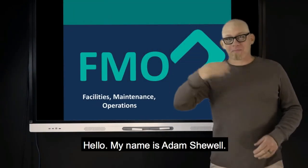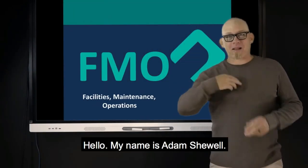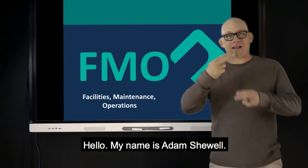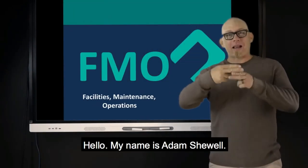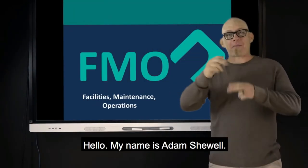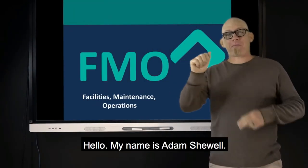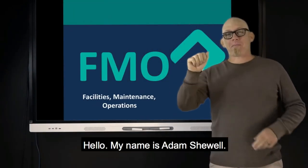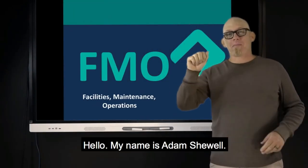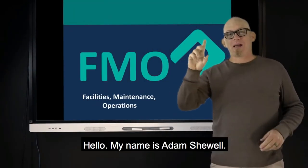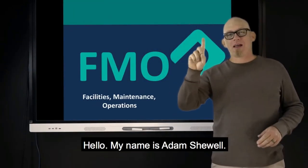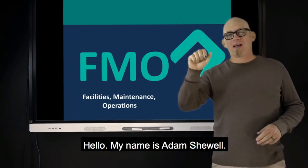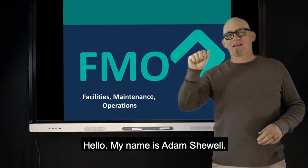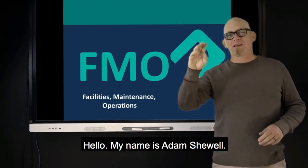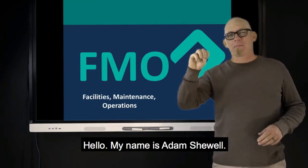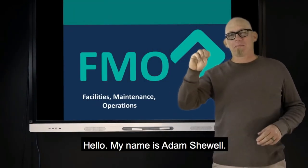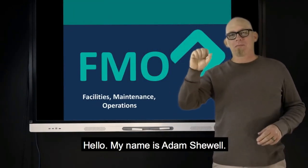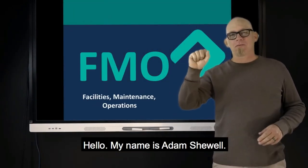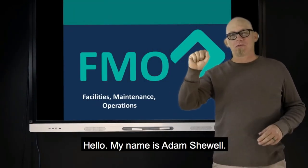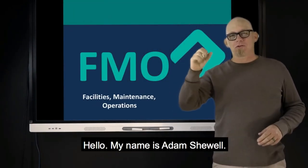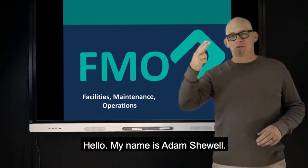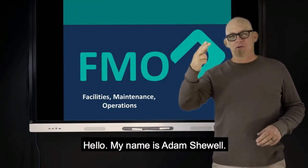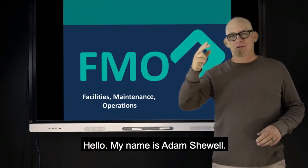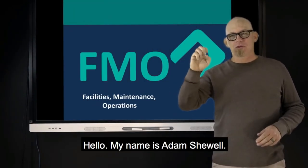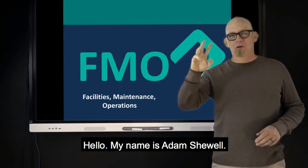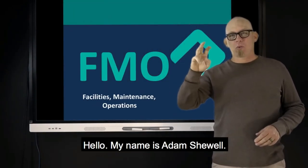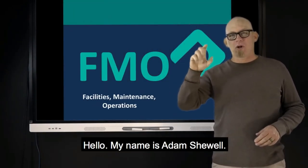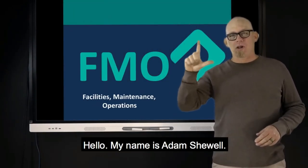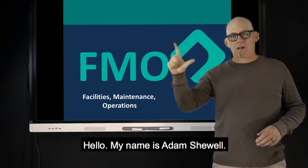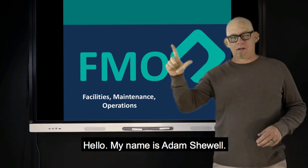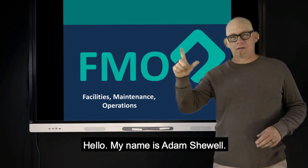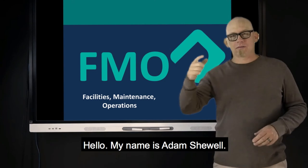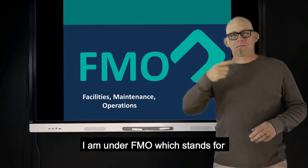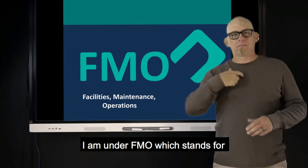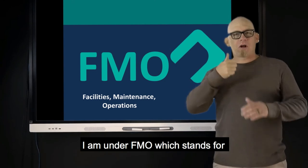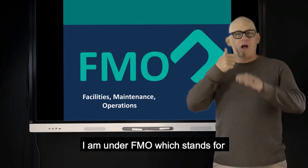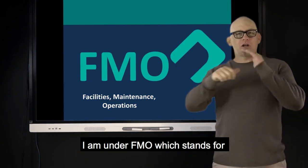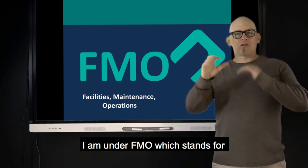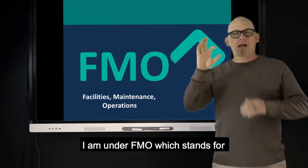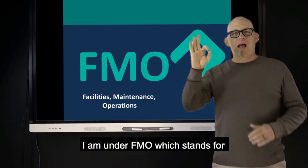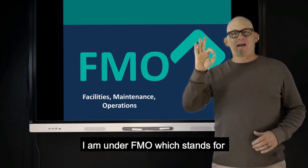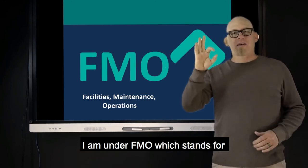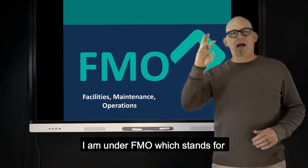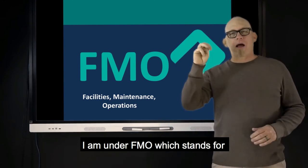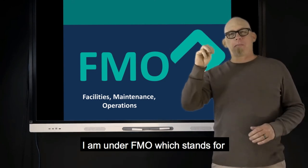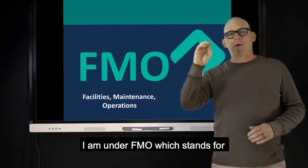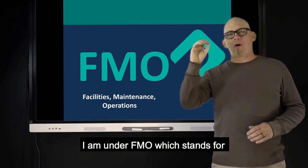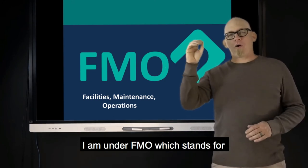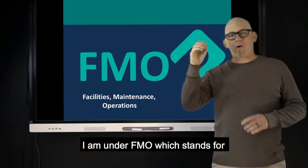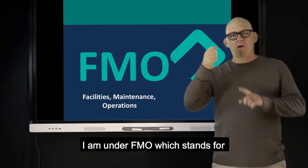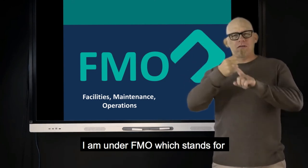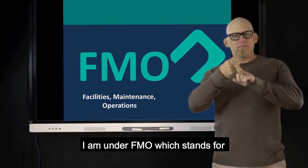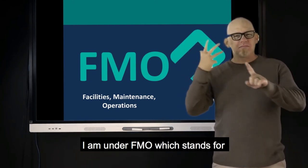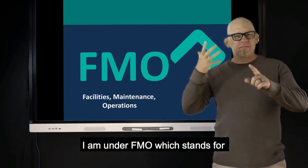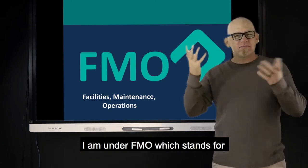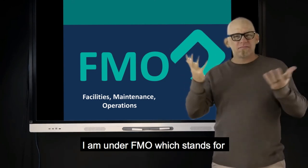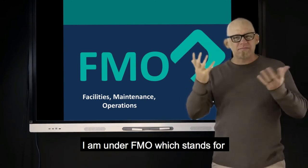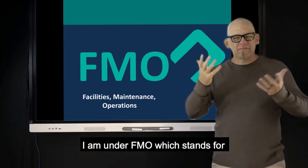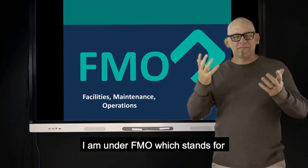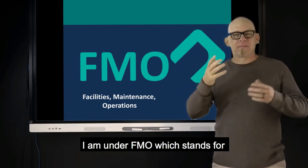Hello, everybody. My name is Adam Shule. I work with the FMO